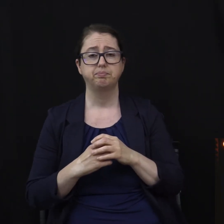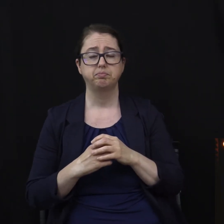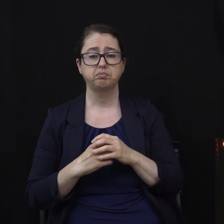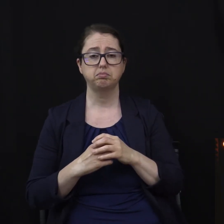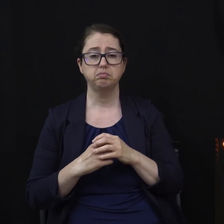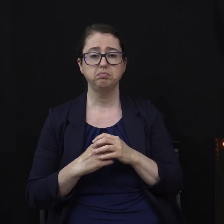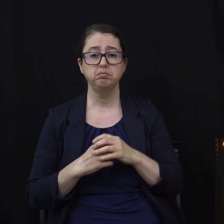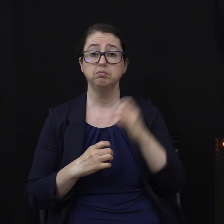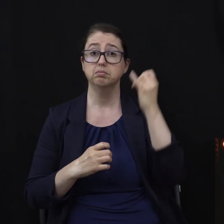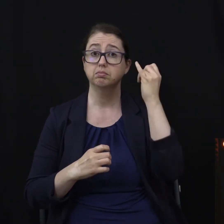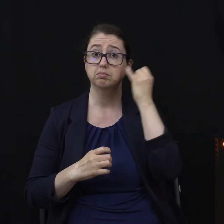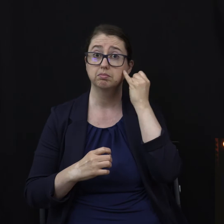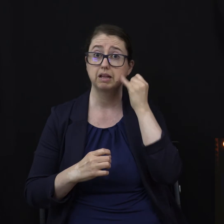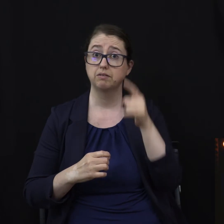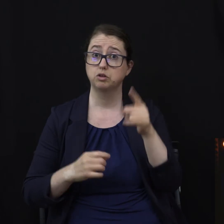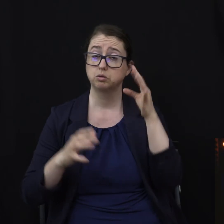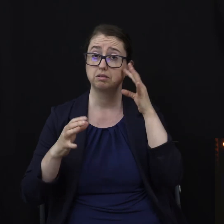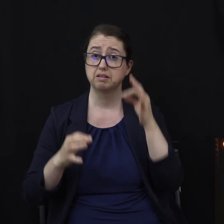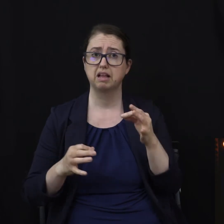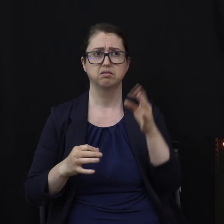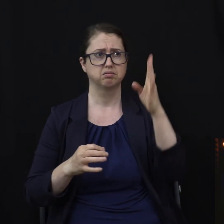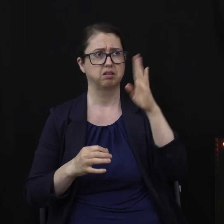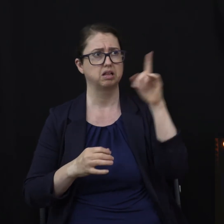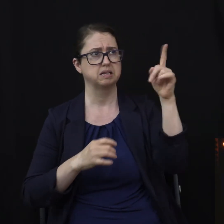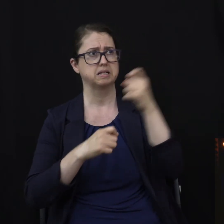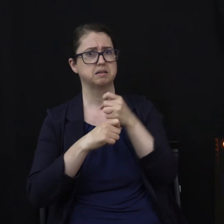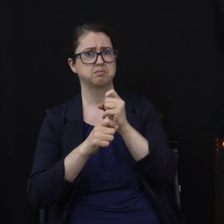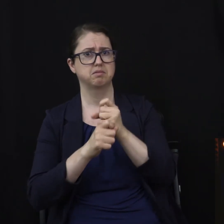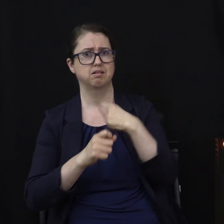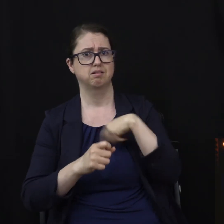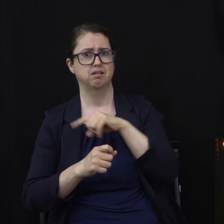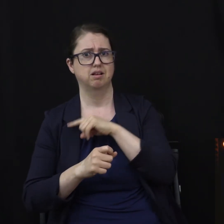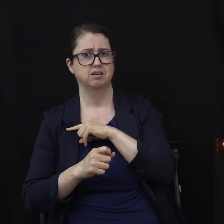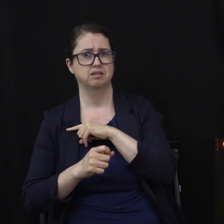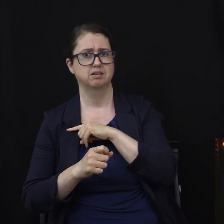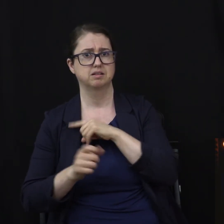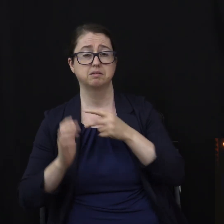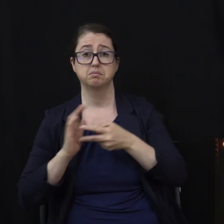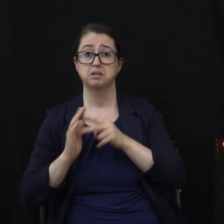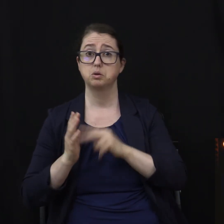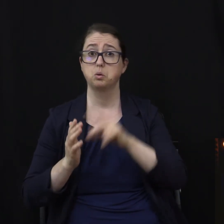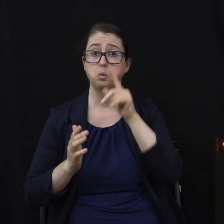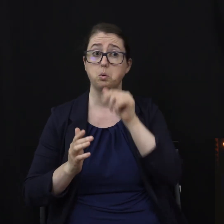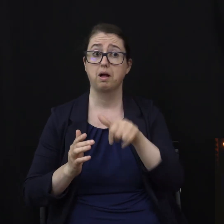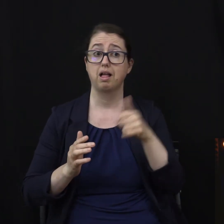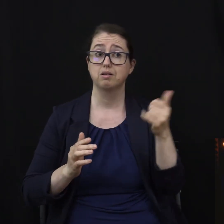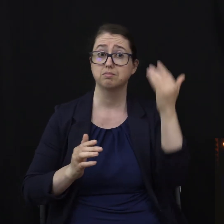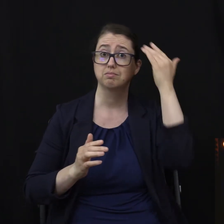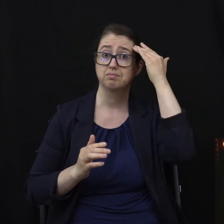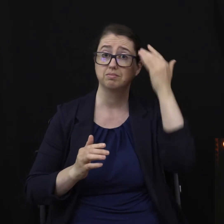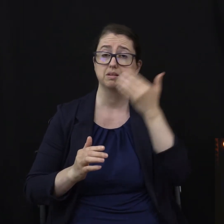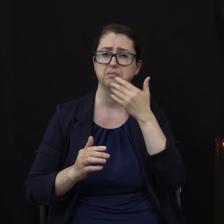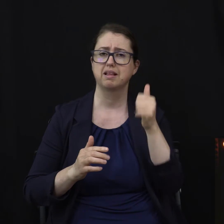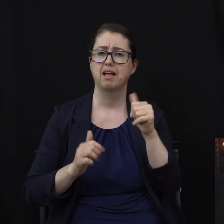God created us, then who else would know best on how to take care of our bodies?